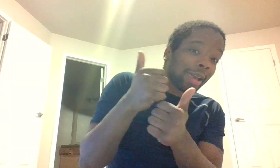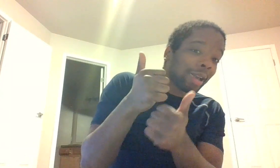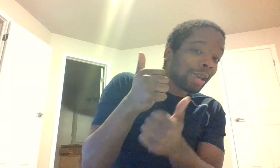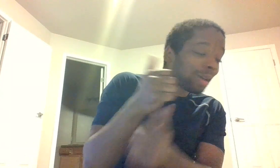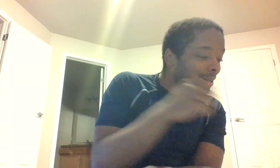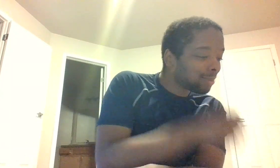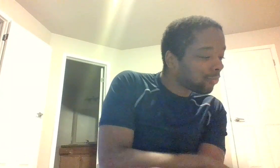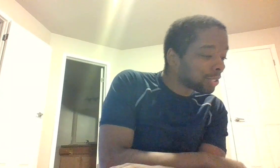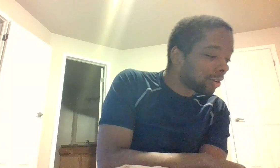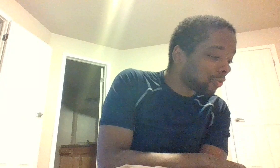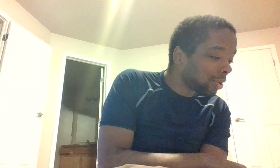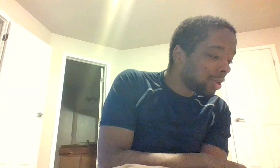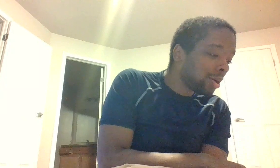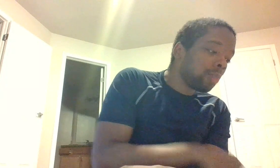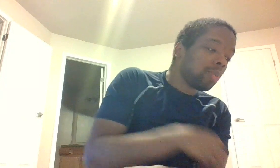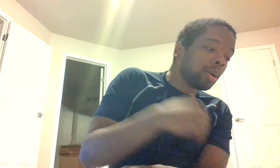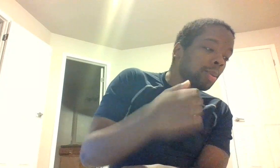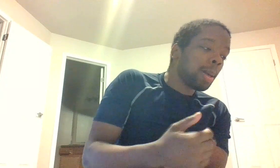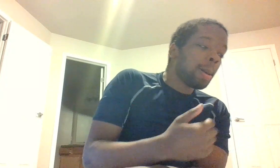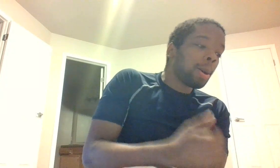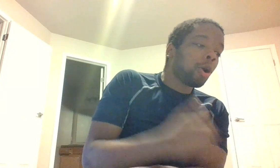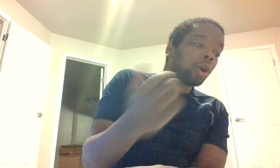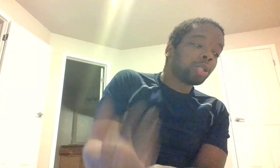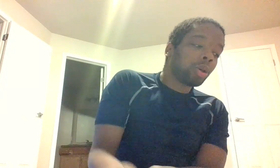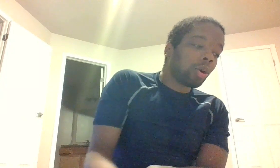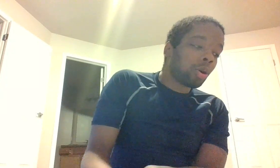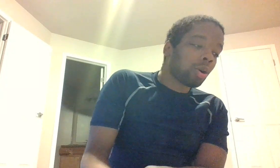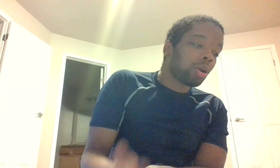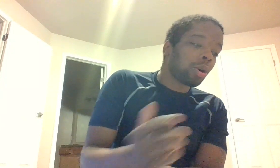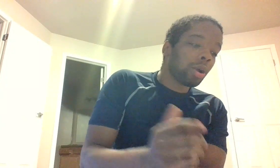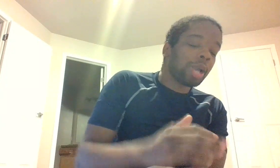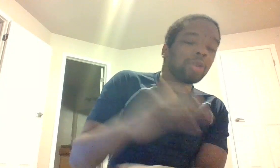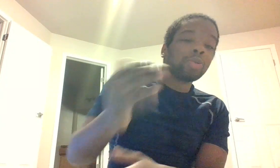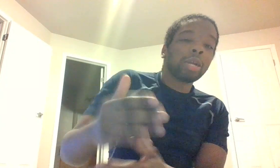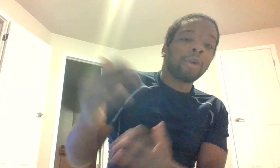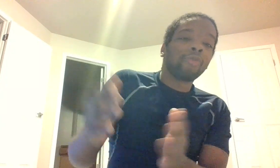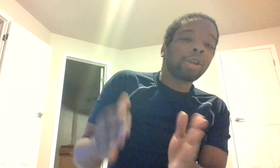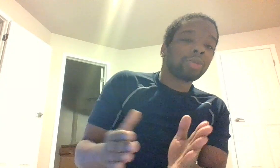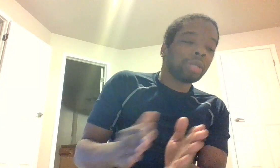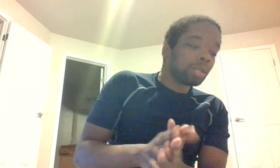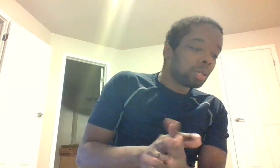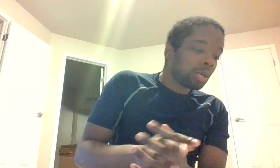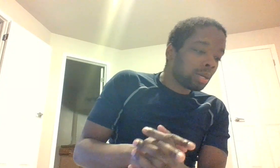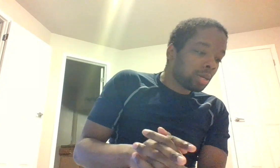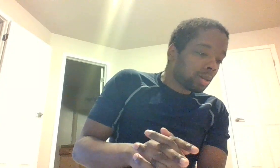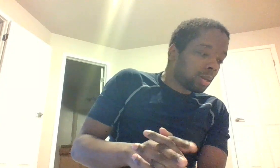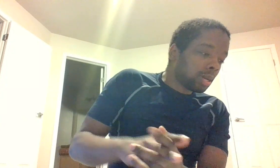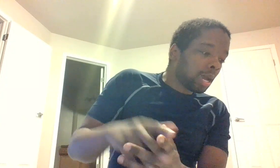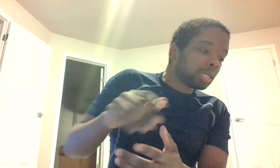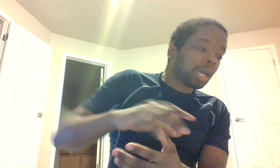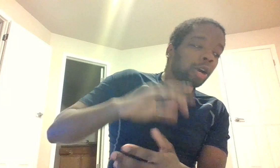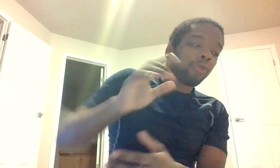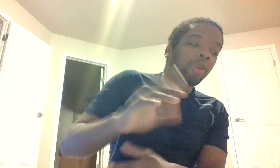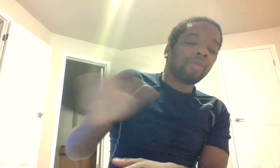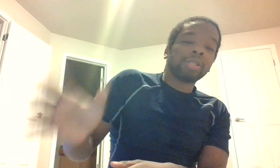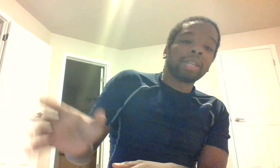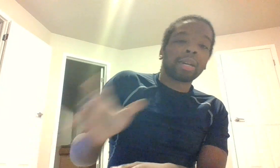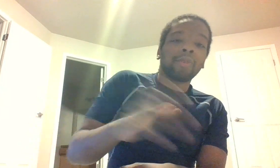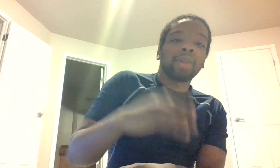hey put it up but hertz are a unit of frequencies that cycle for every second of